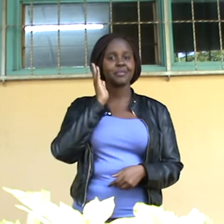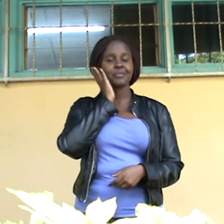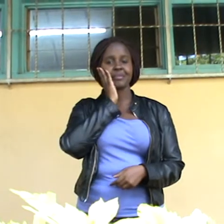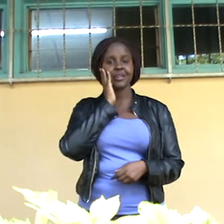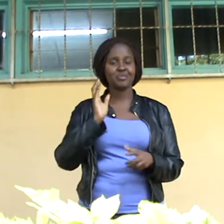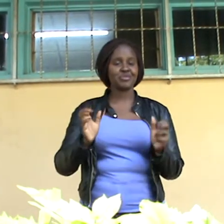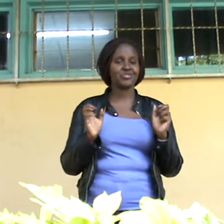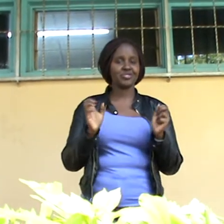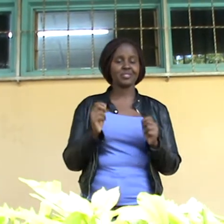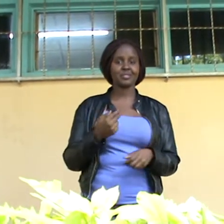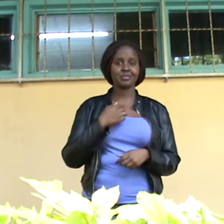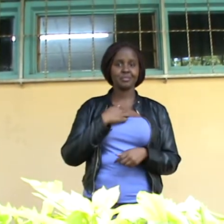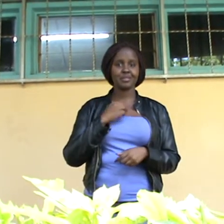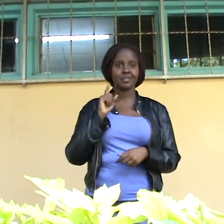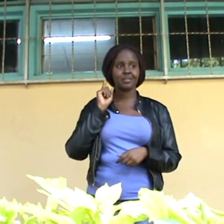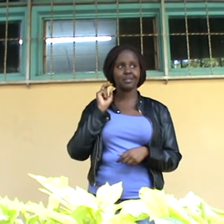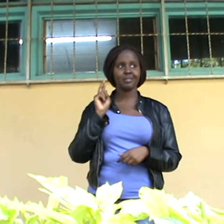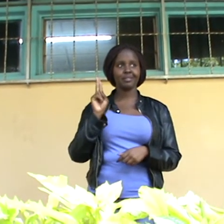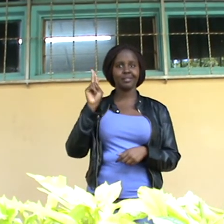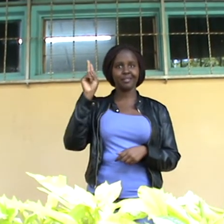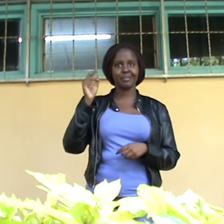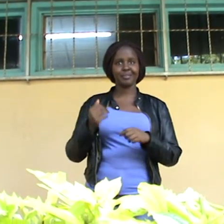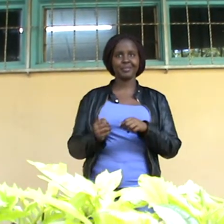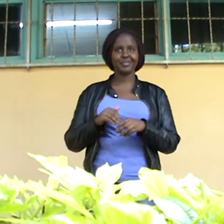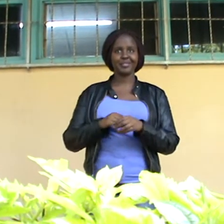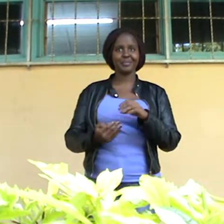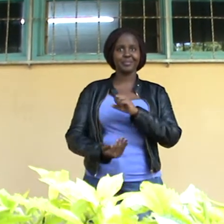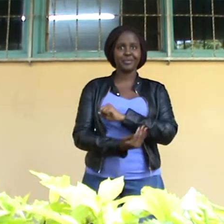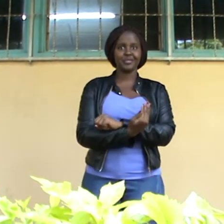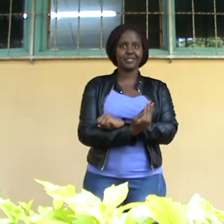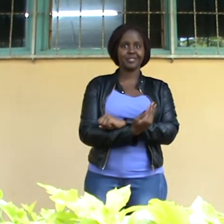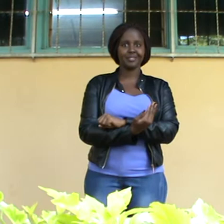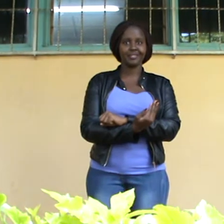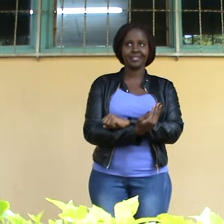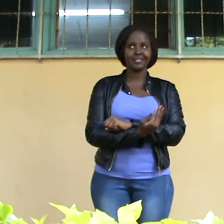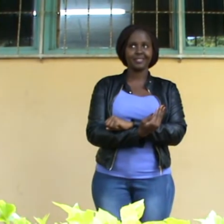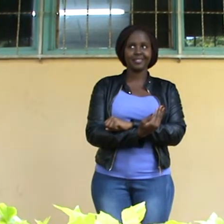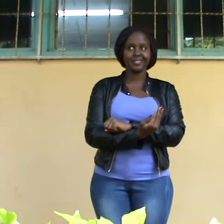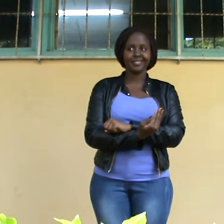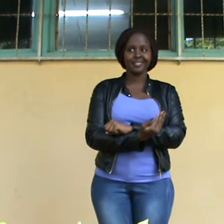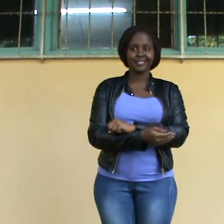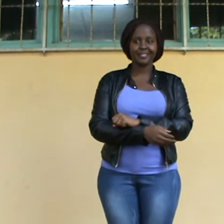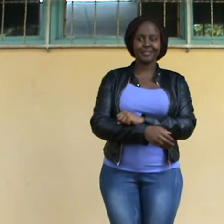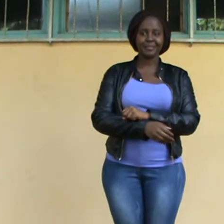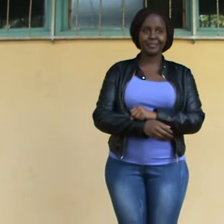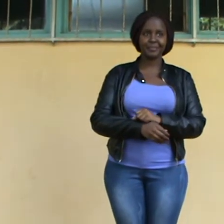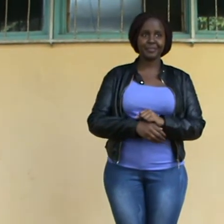just when I'm dreaming a beautiful